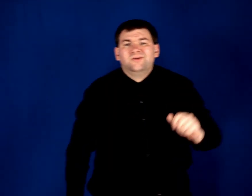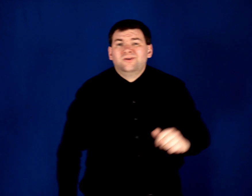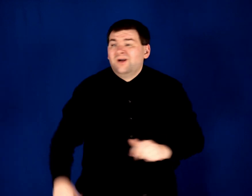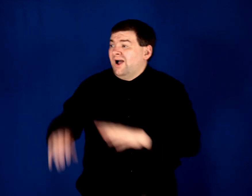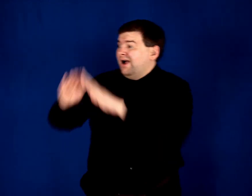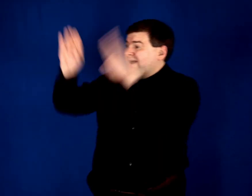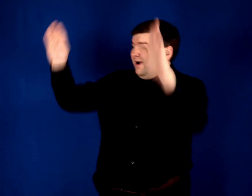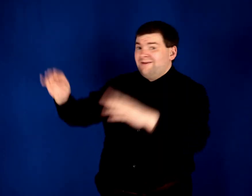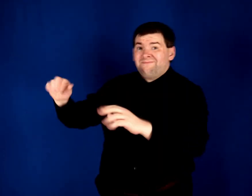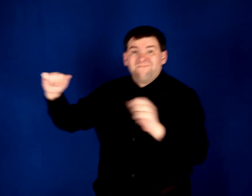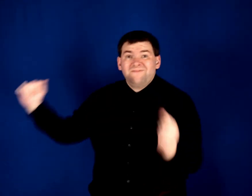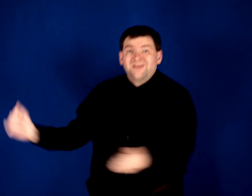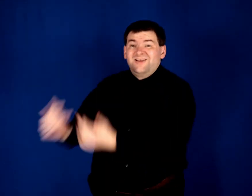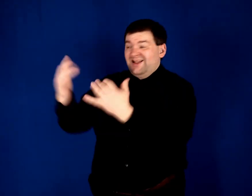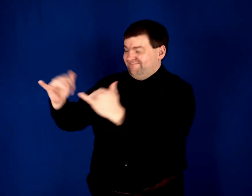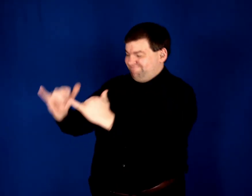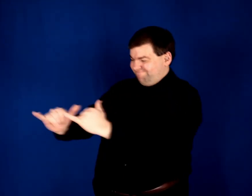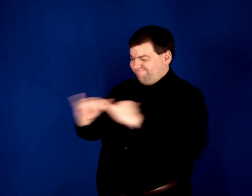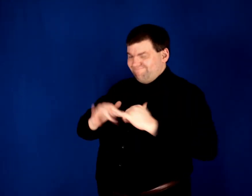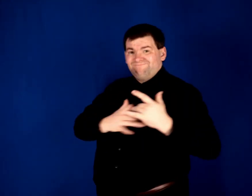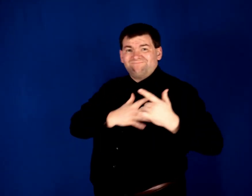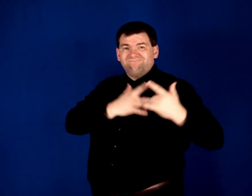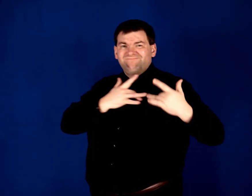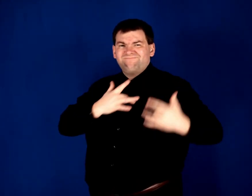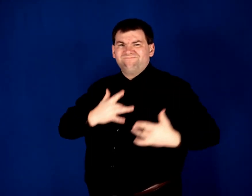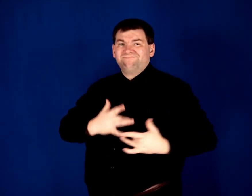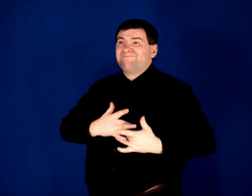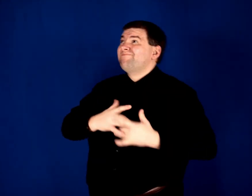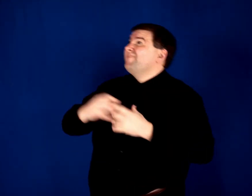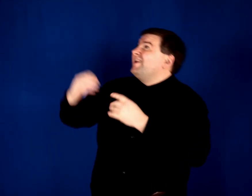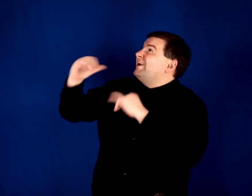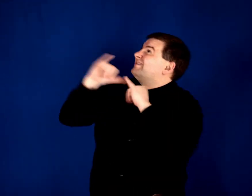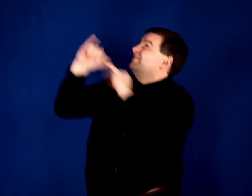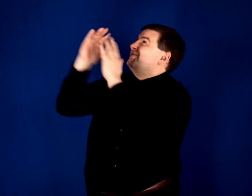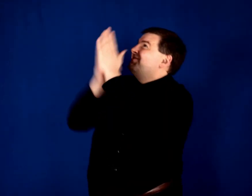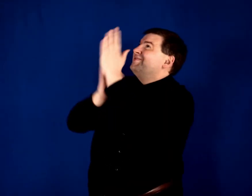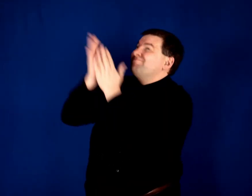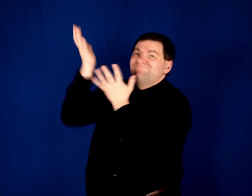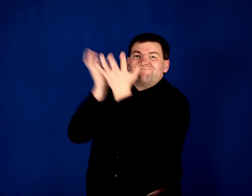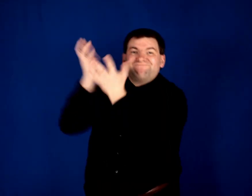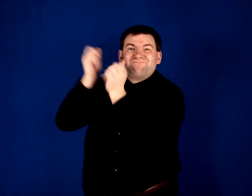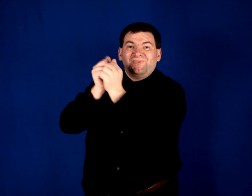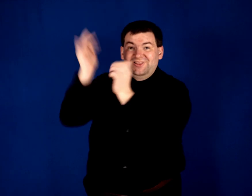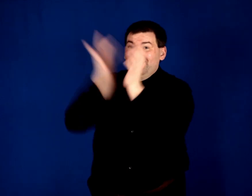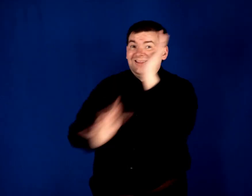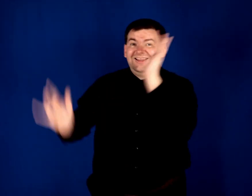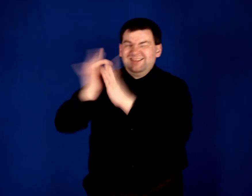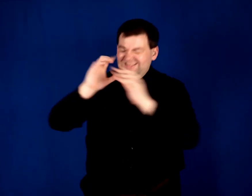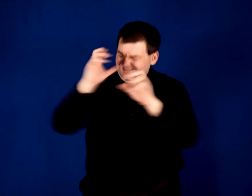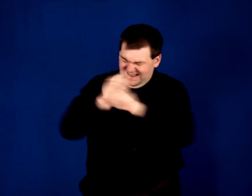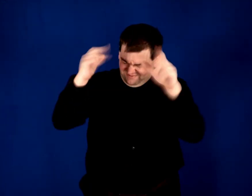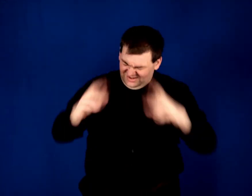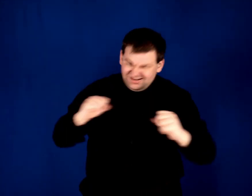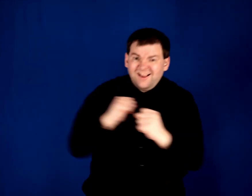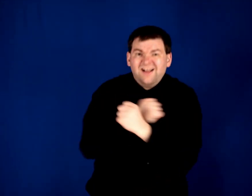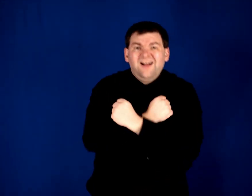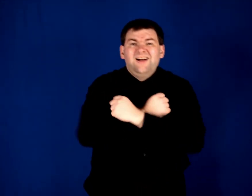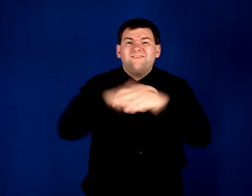Cause a fireplace could never warm the heart as much As the peace that's found in the Savior's love So we're